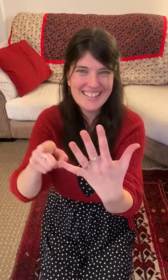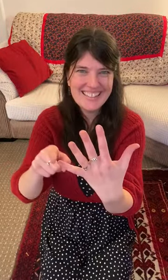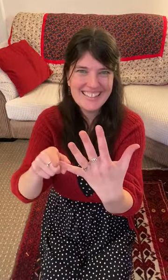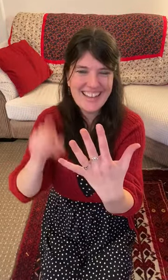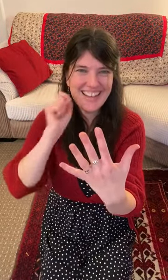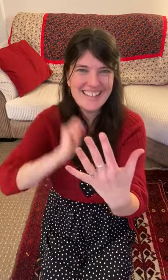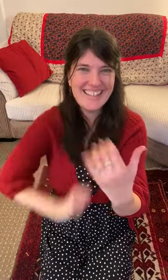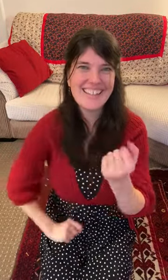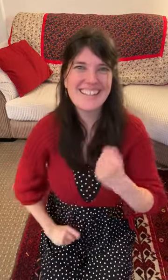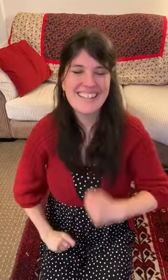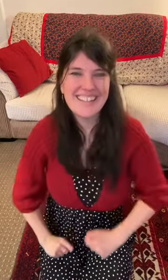Johnny.